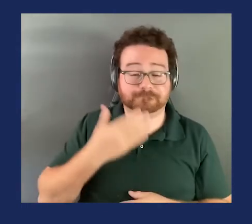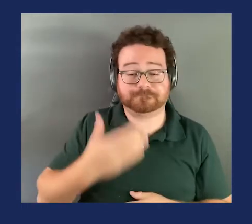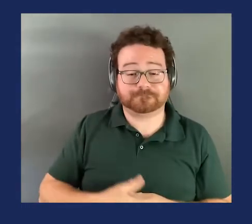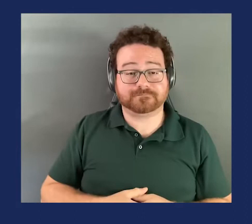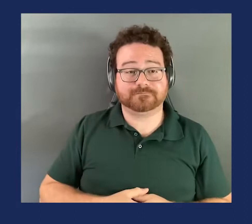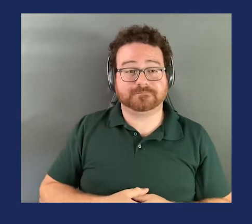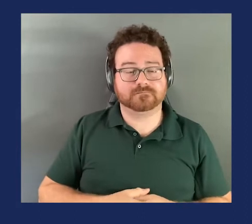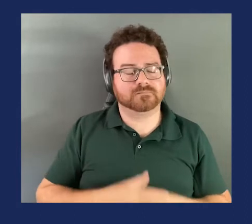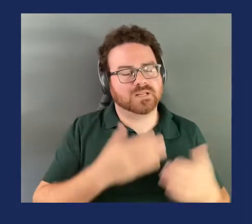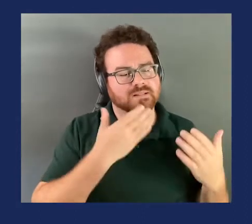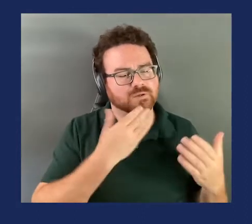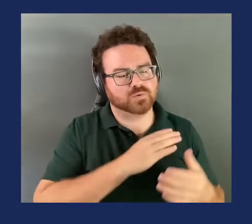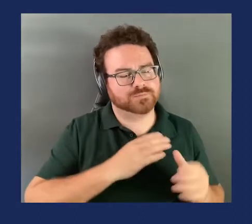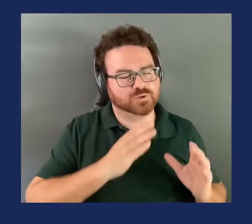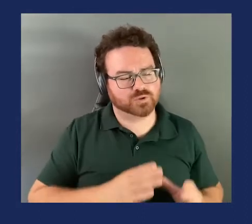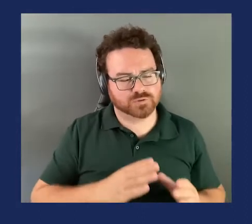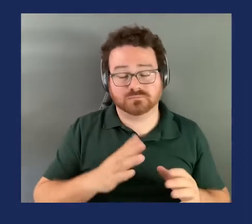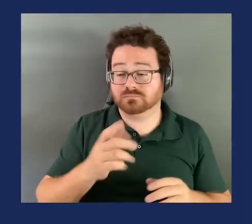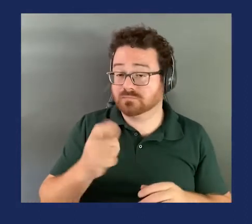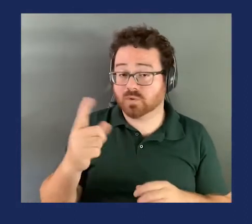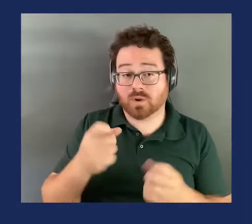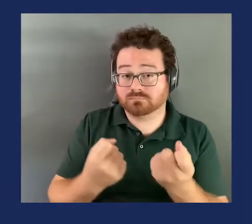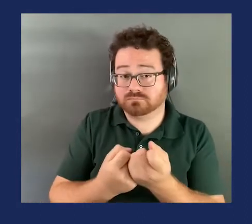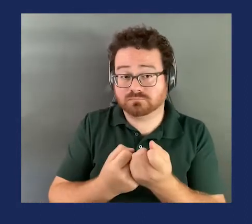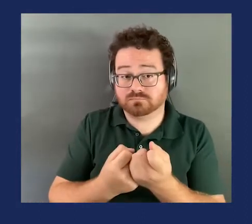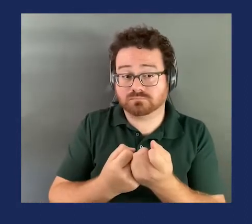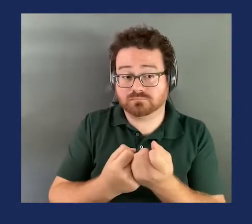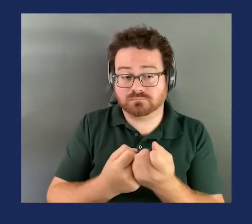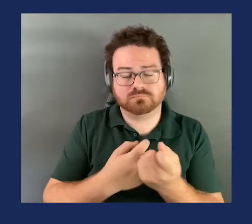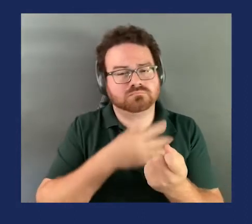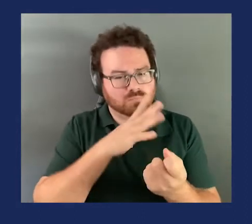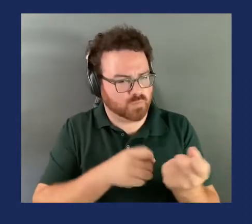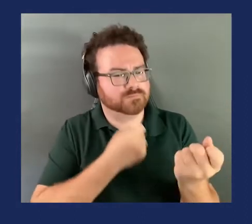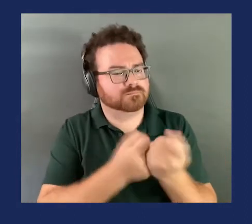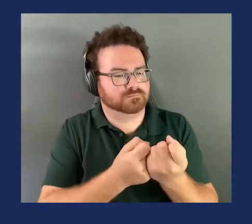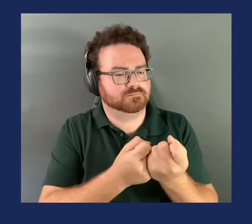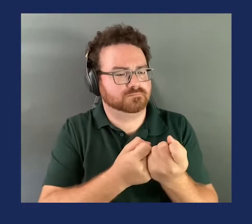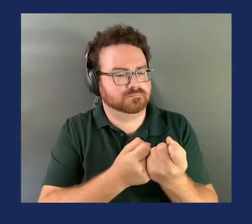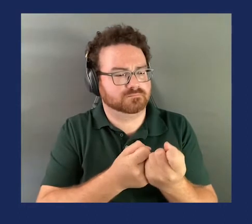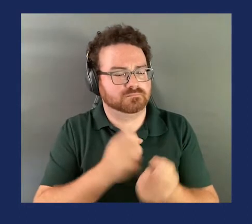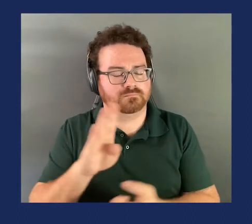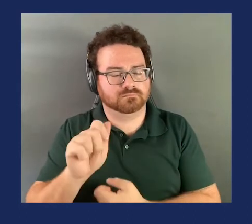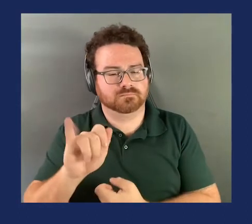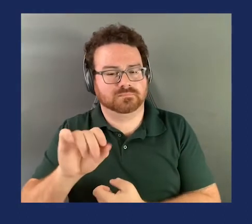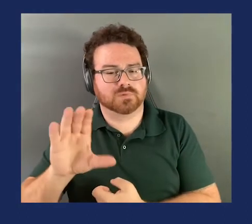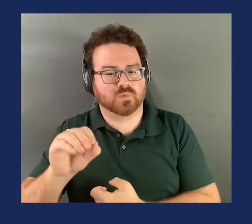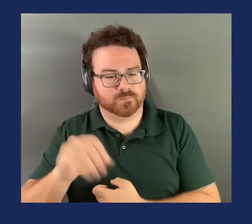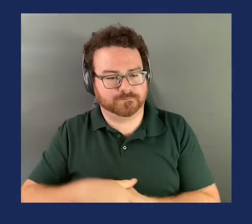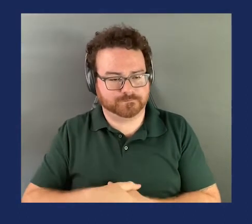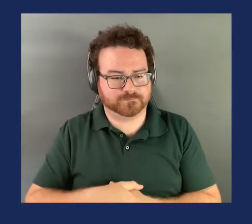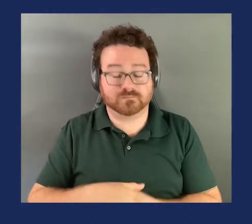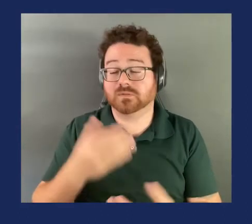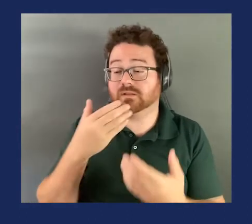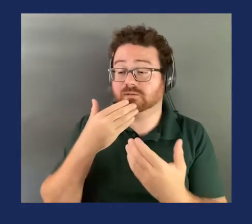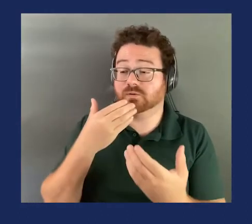Thank you, Commissioner. Is there a second for this amendment? Second. Thank you. Turn to questions and